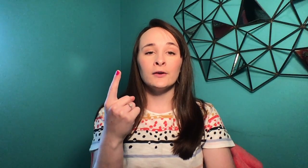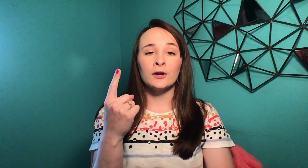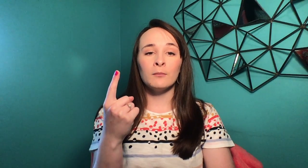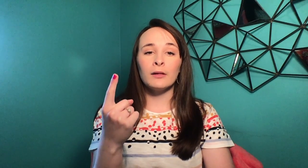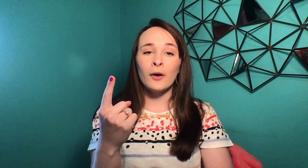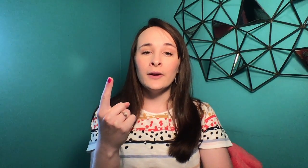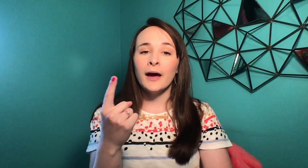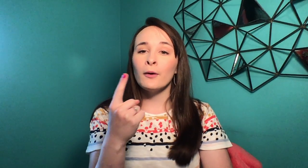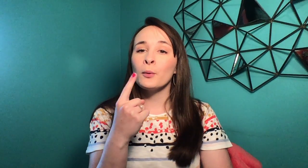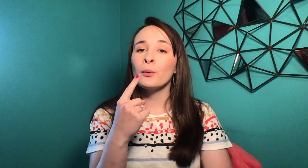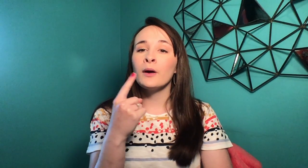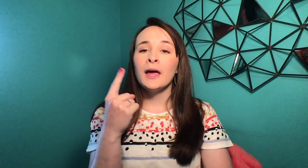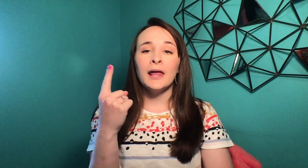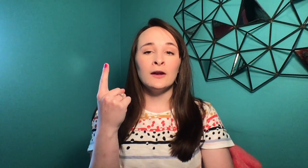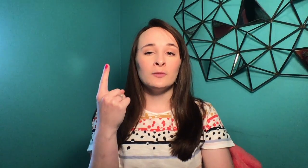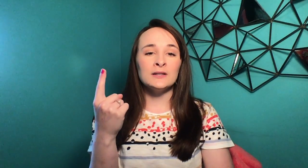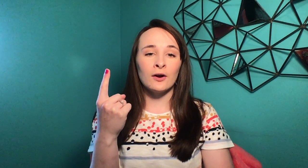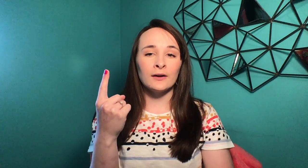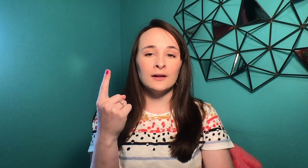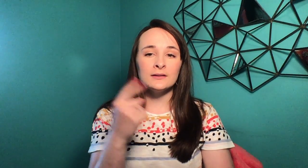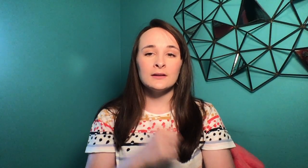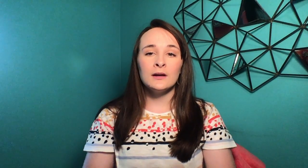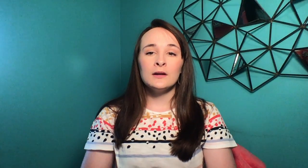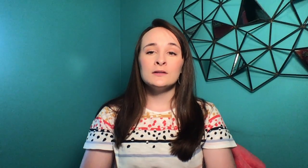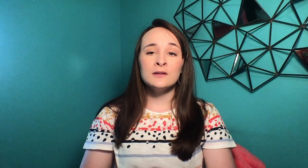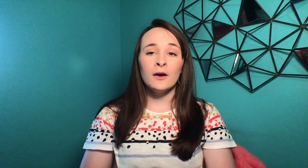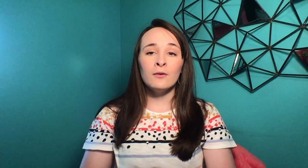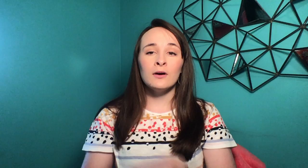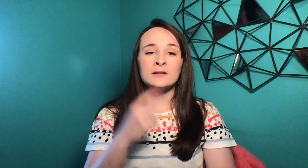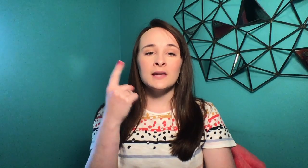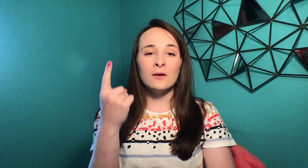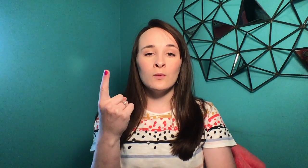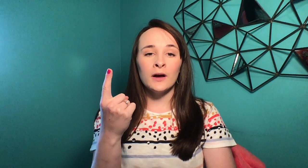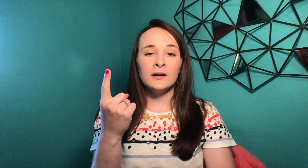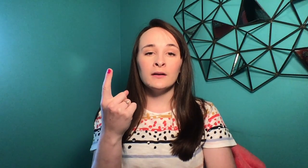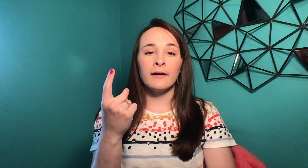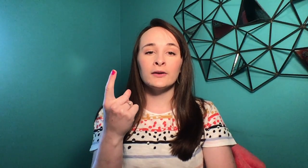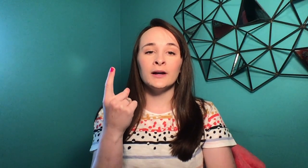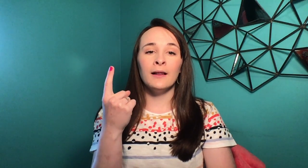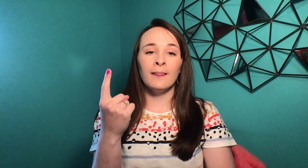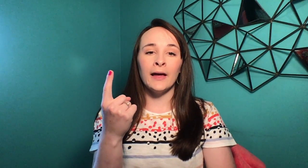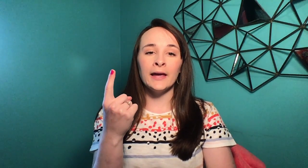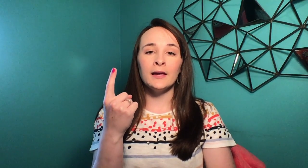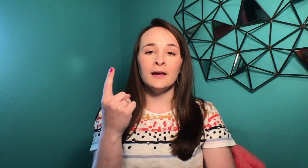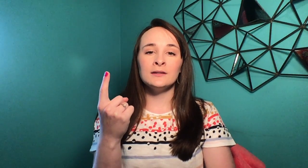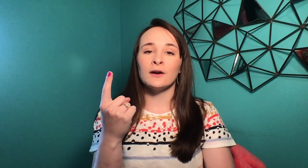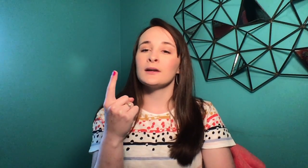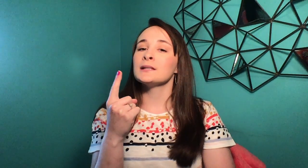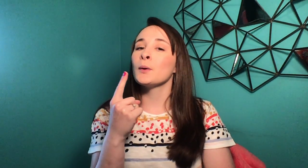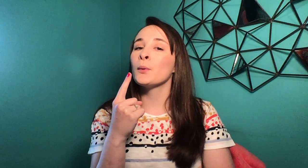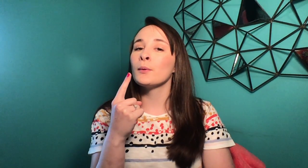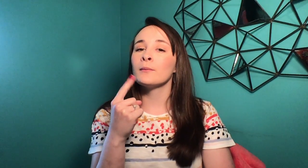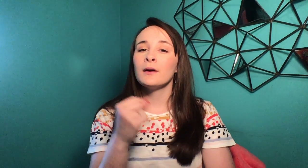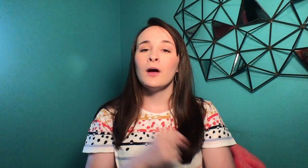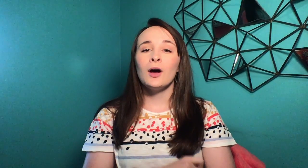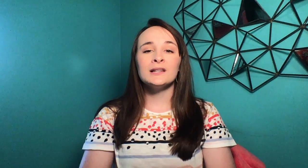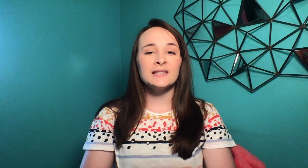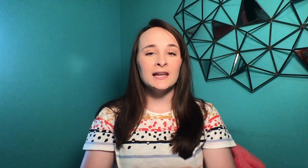you're going to blow it out, and it'll be darkness. So on day one, God created light and darkness. On day